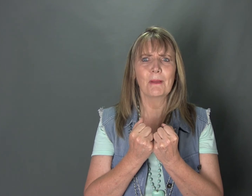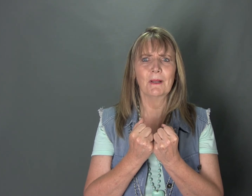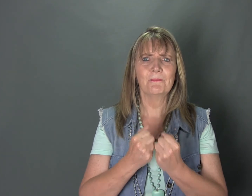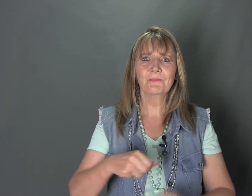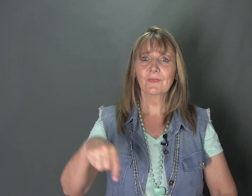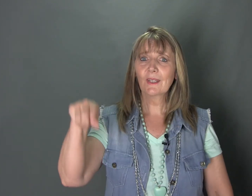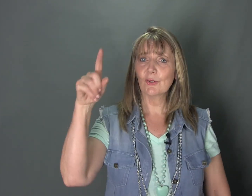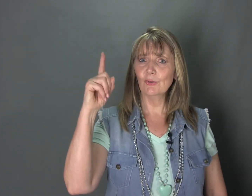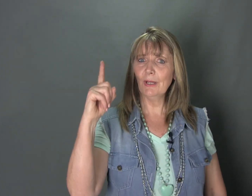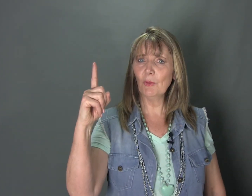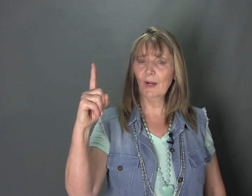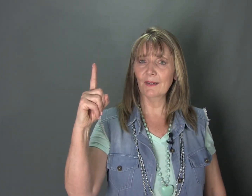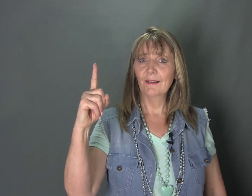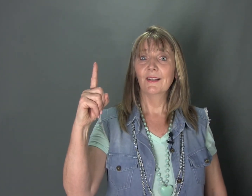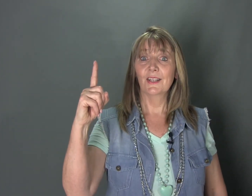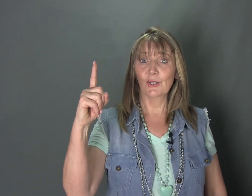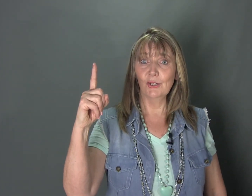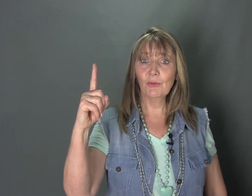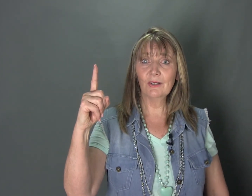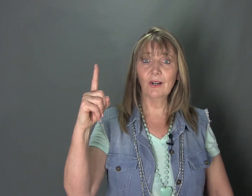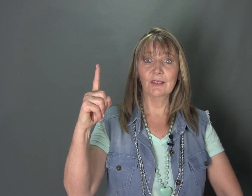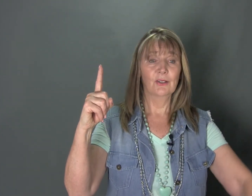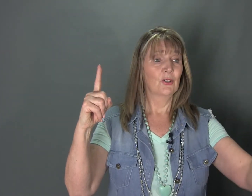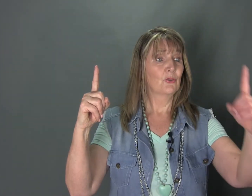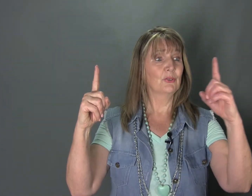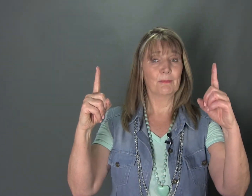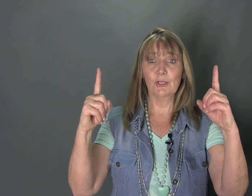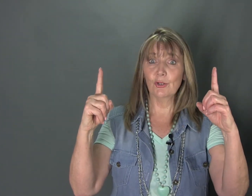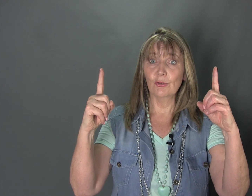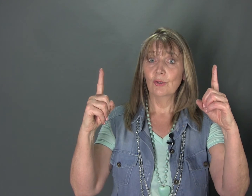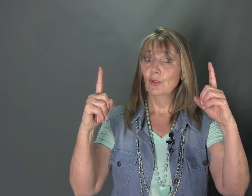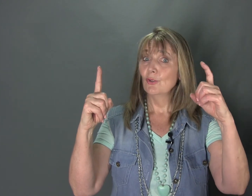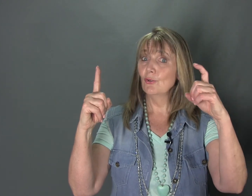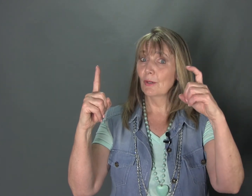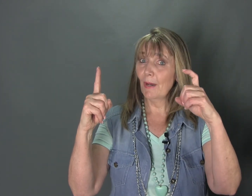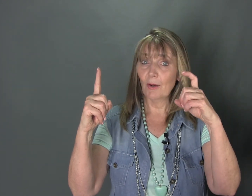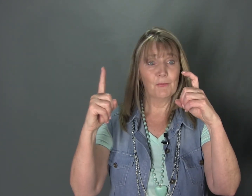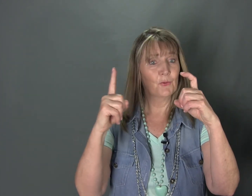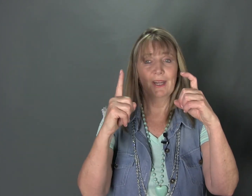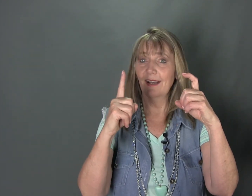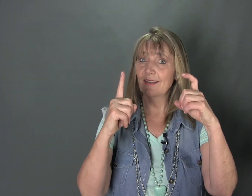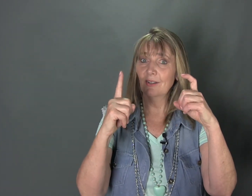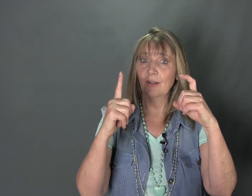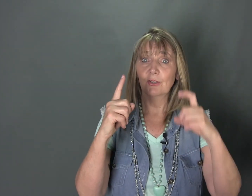remember. Rule number one there's only one God. Rule number two do not bow before any other God.